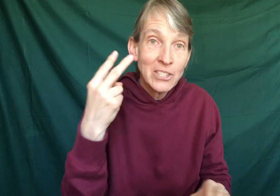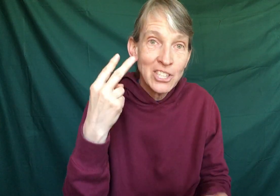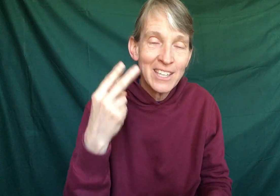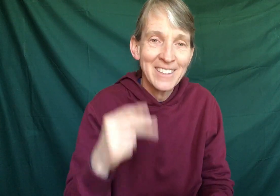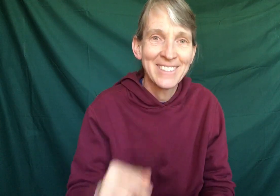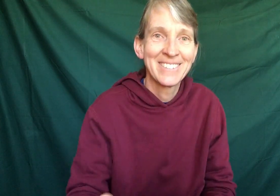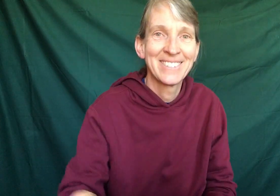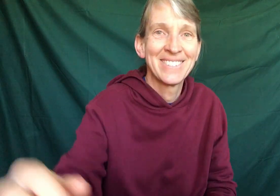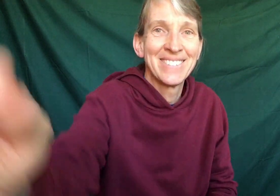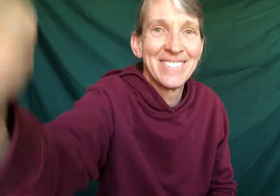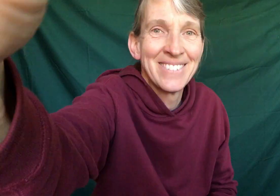watching.